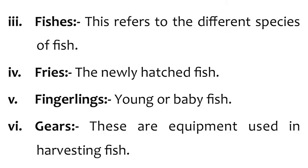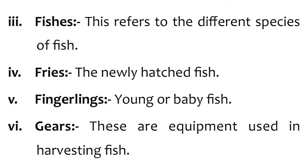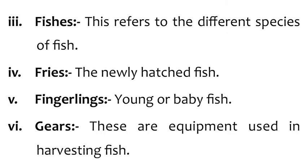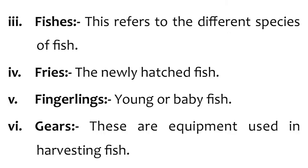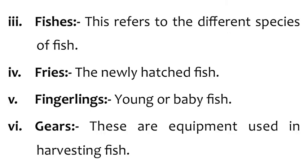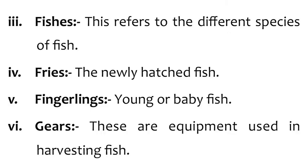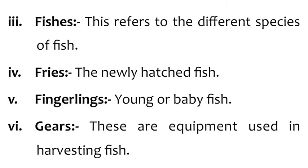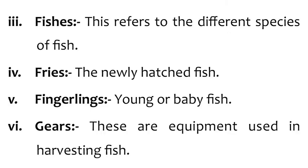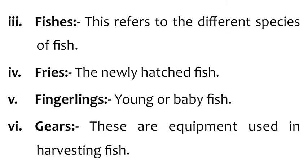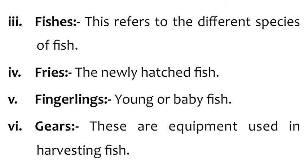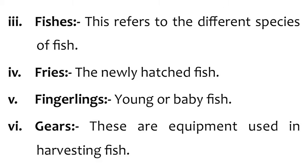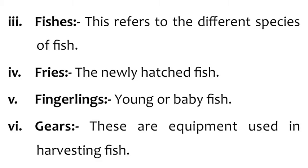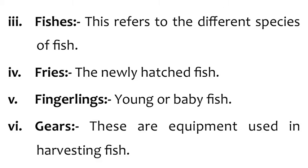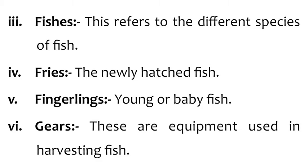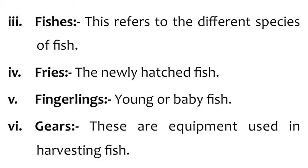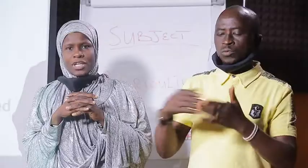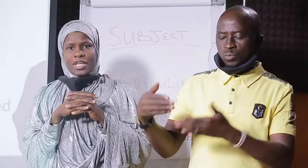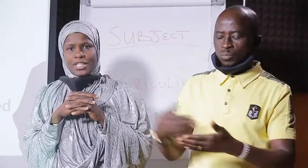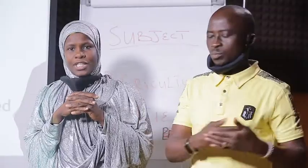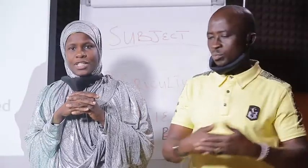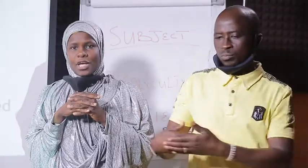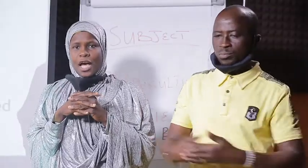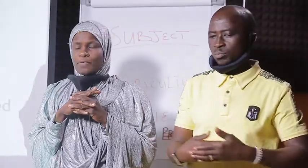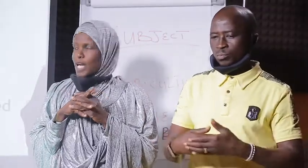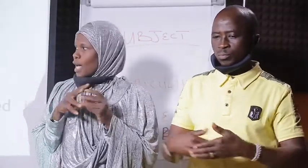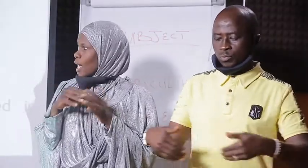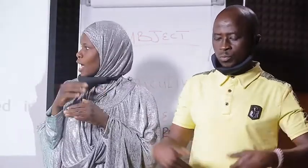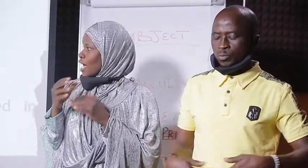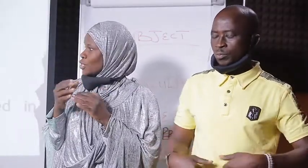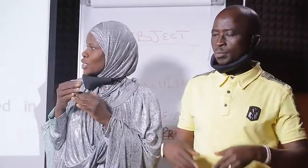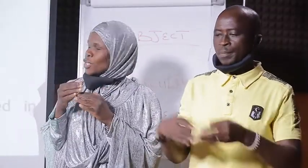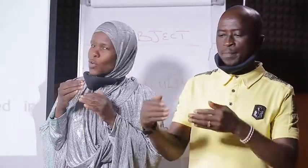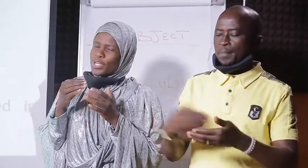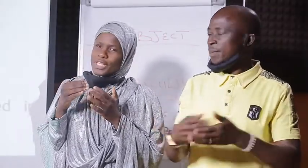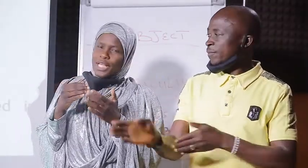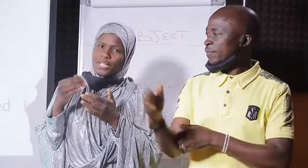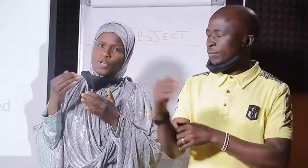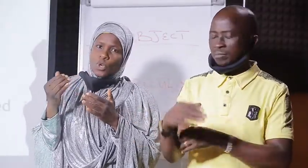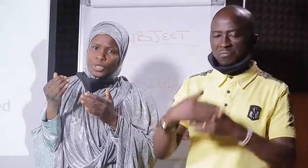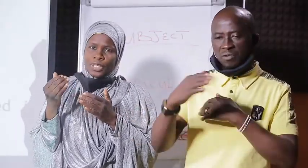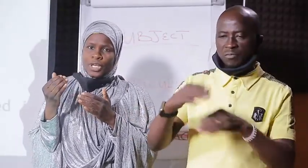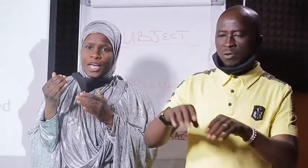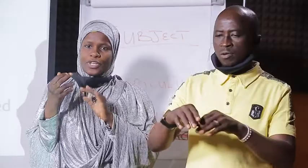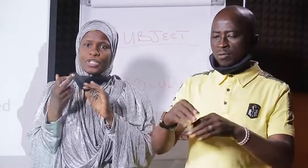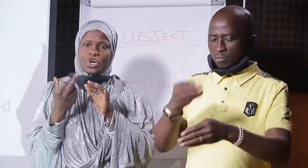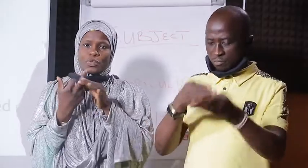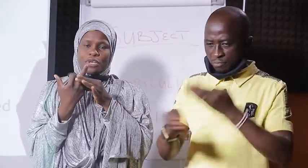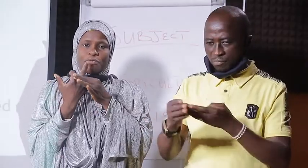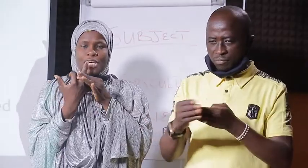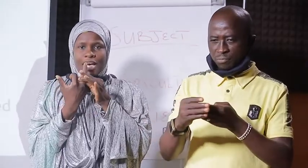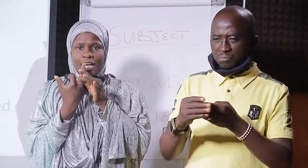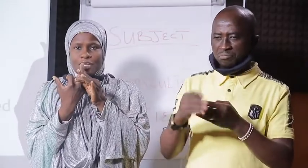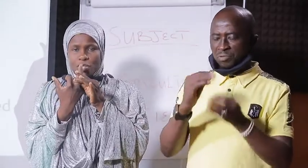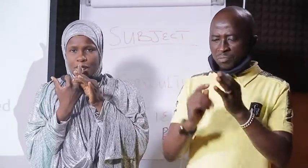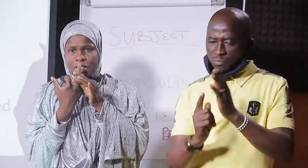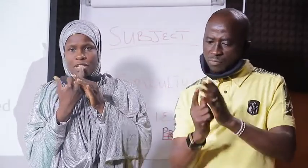Fingerlings. Fingerlings, they are the young or baby fish. That is, after a hashing, when they start developing and they reach up to